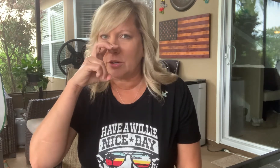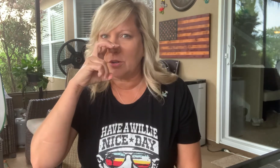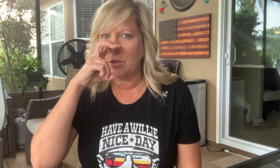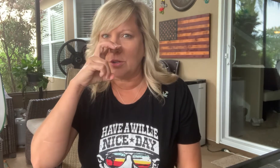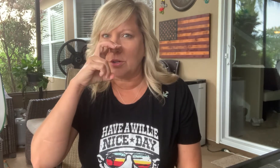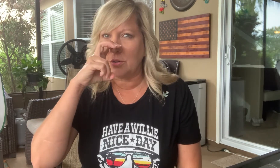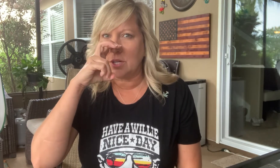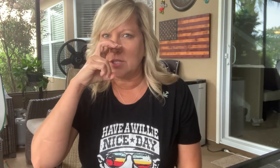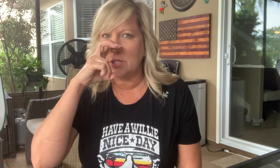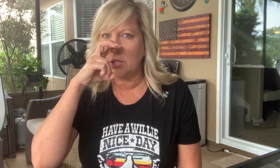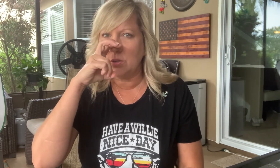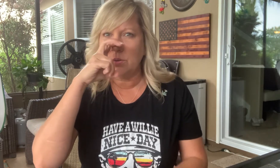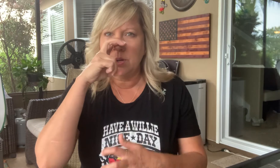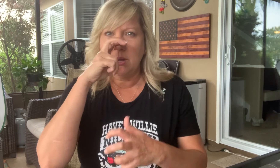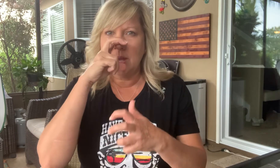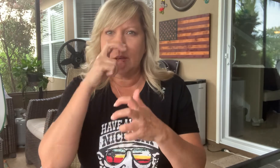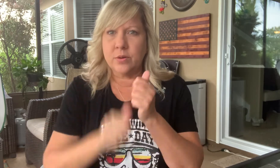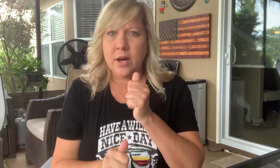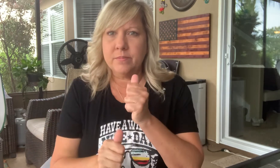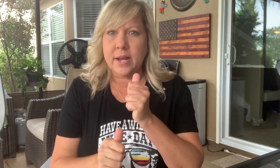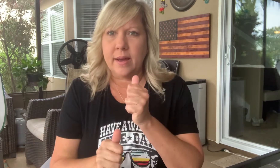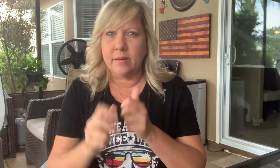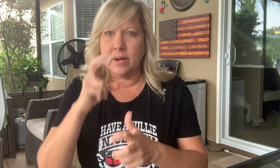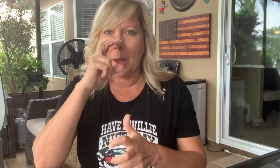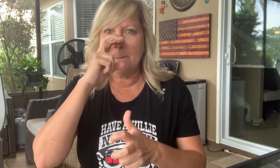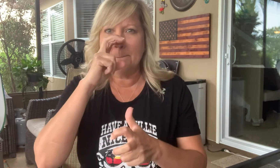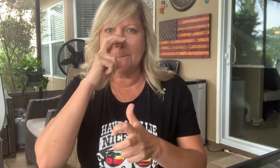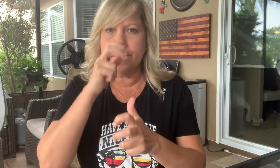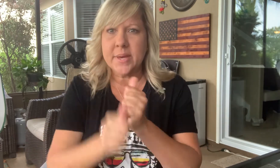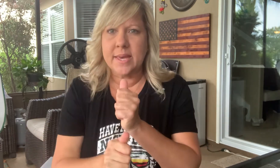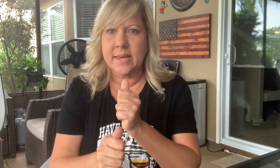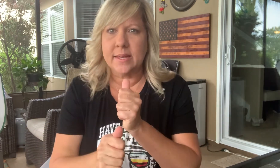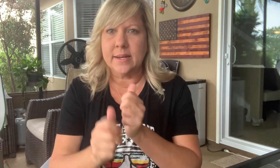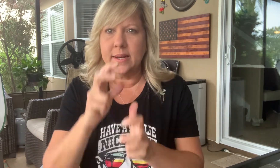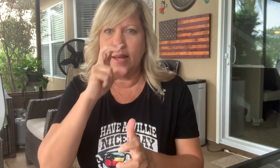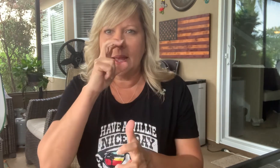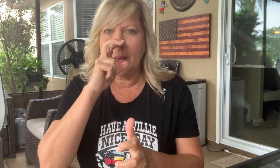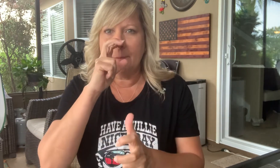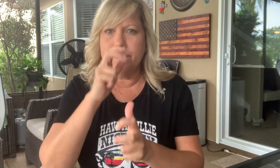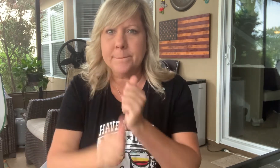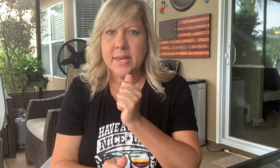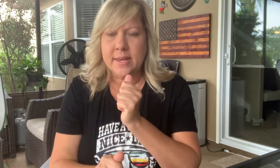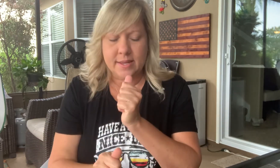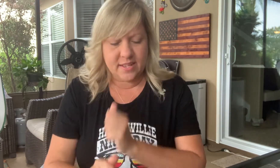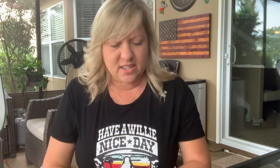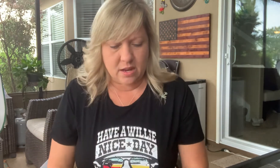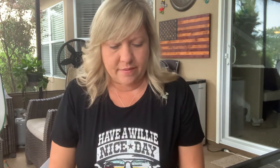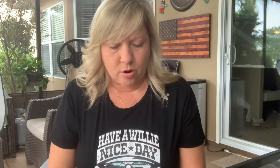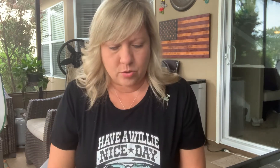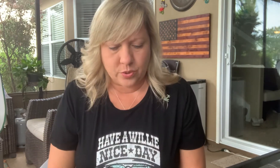your crooked two and you come down. Mean. Mean. That's kind of a hard one.